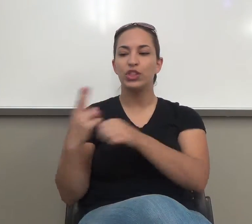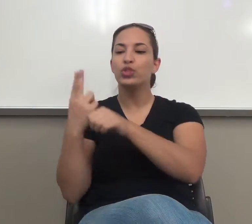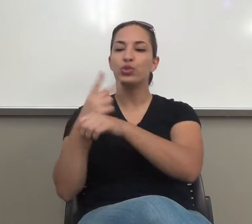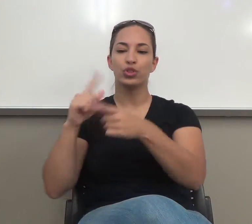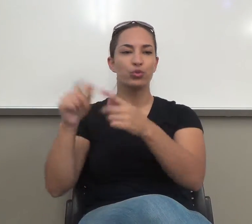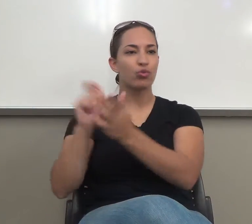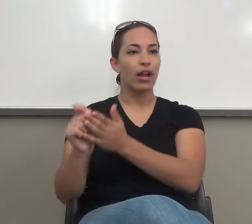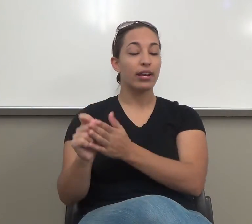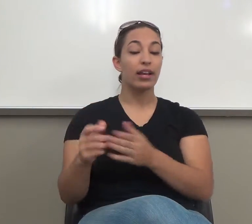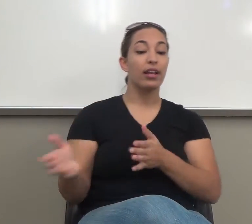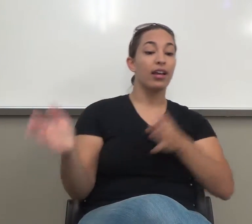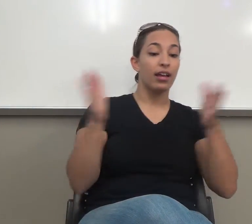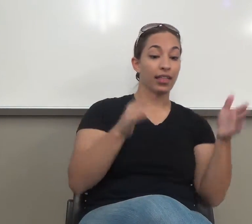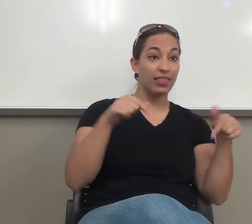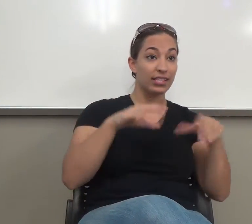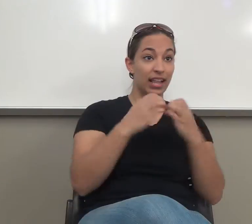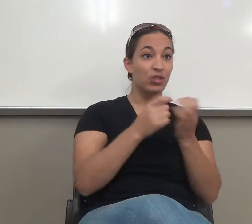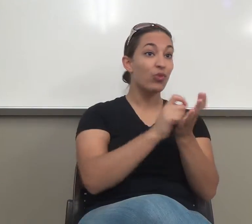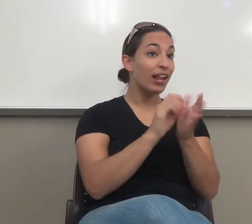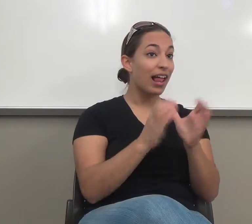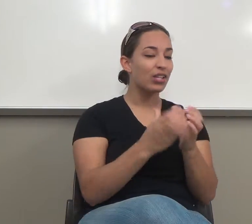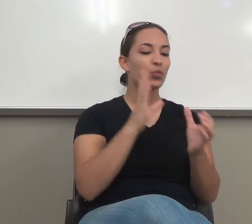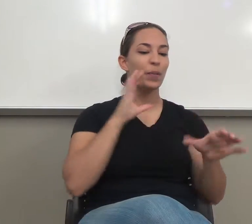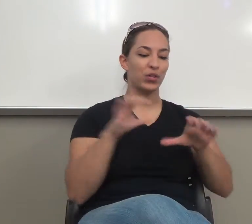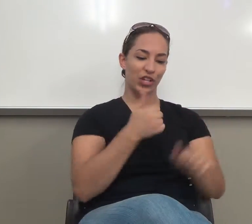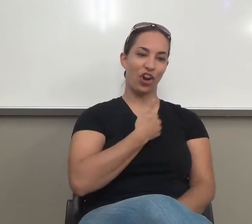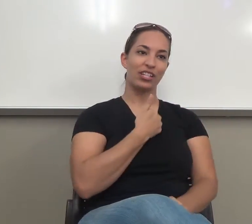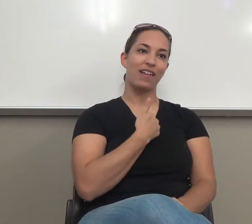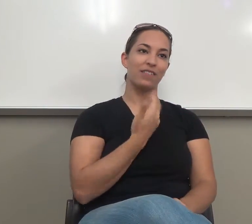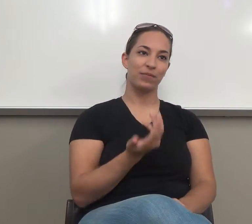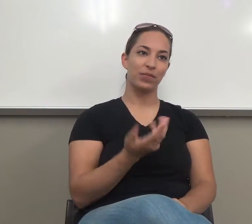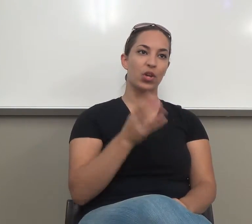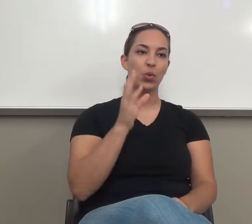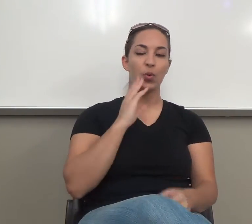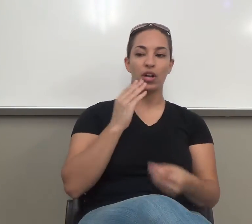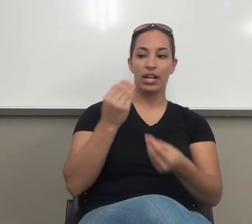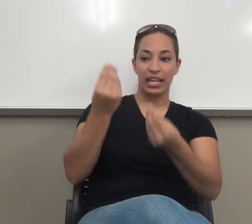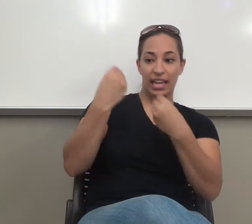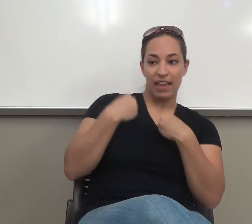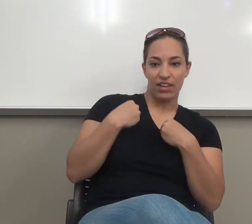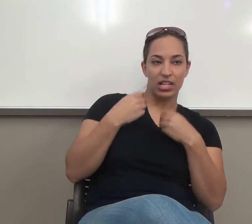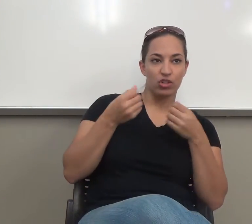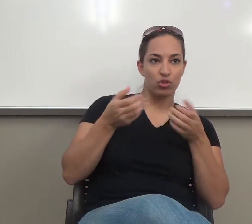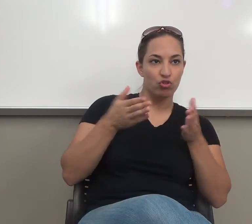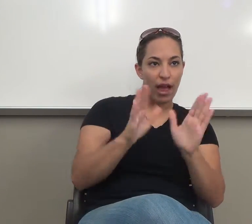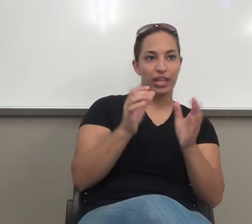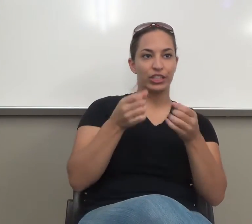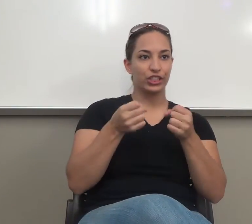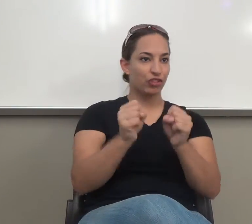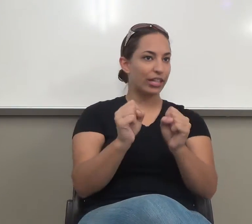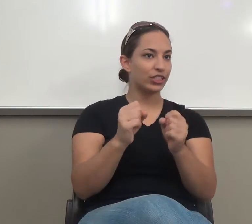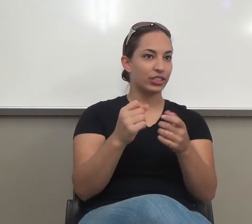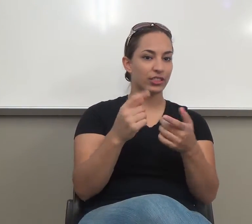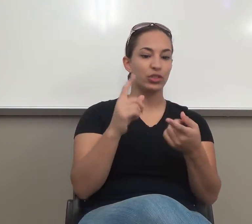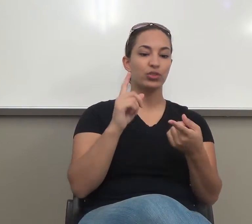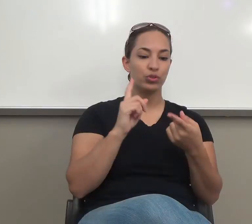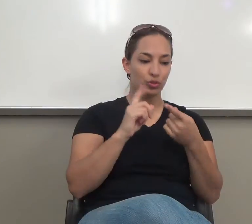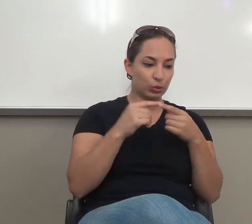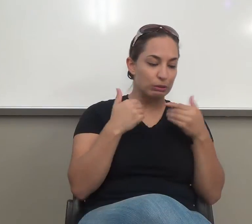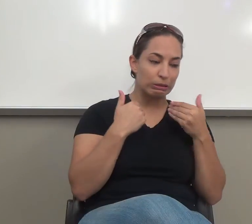ourselves. We're going to choosing, we're going to assign the strategy. Later on, we're going to choose a strategy. I'm writing a page and just,